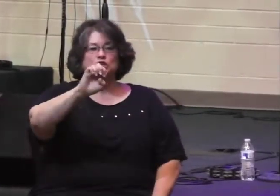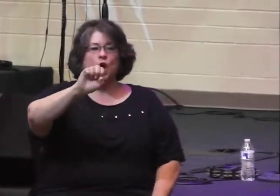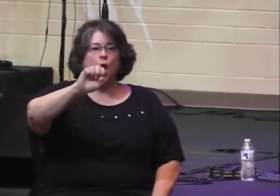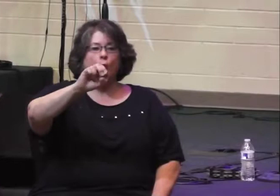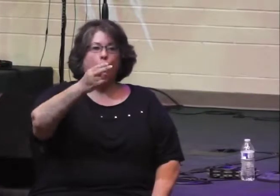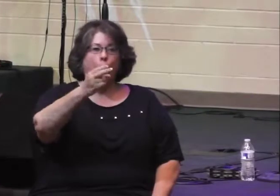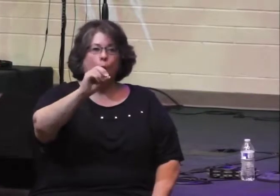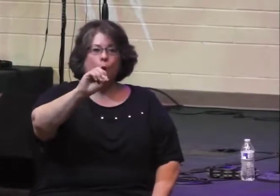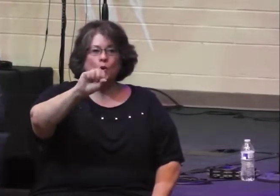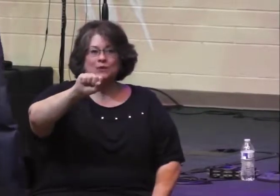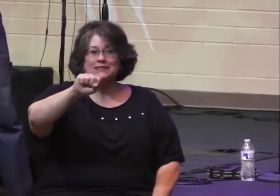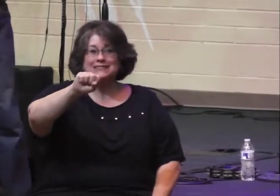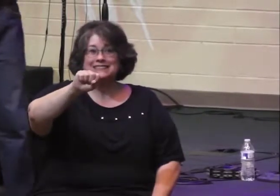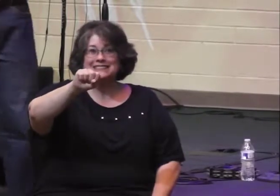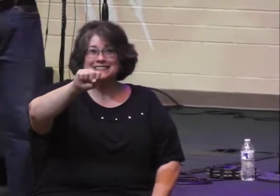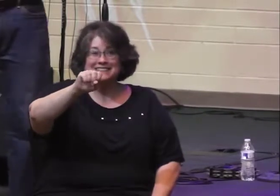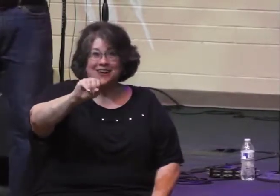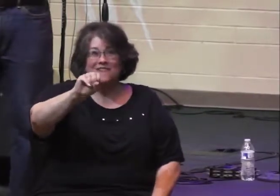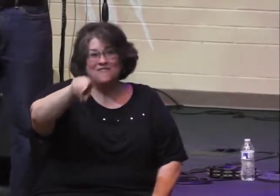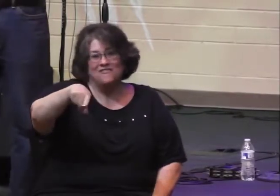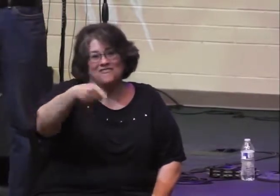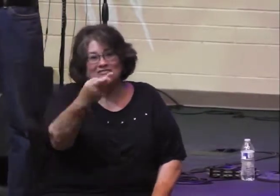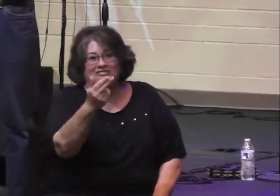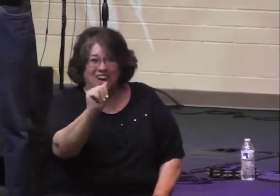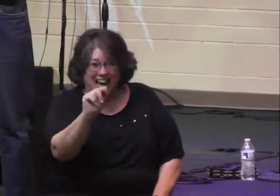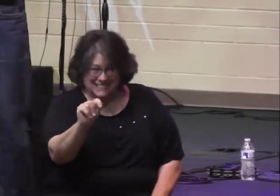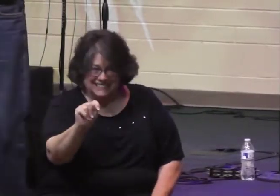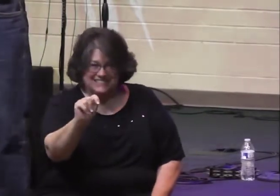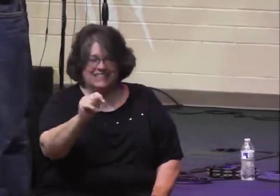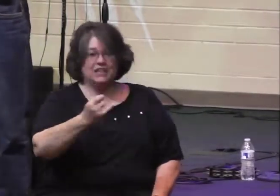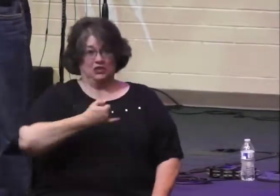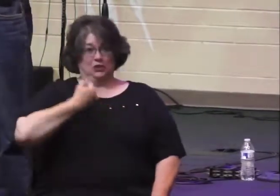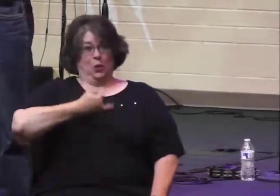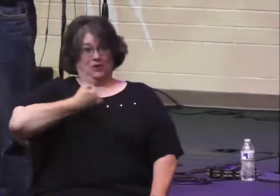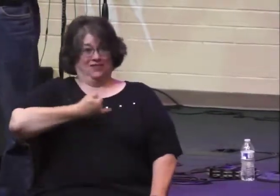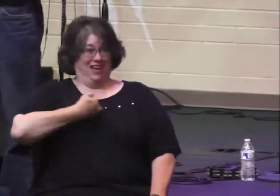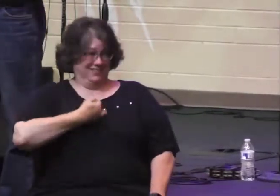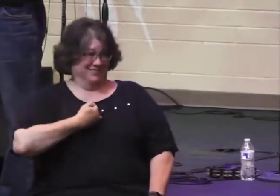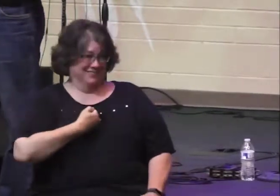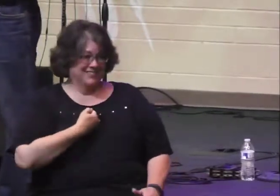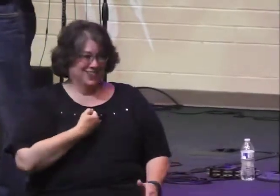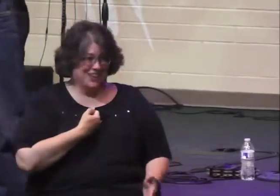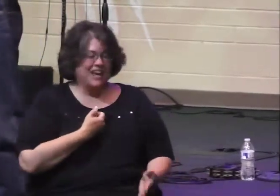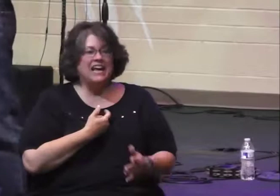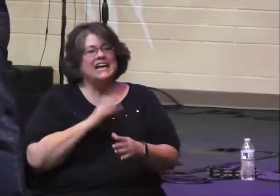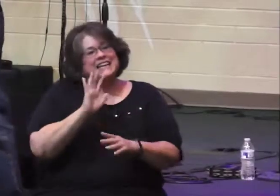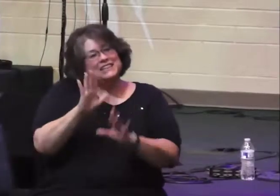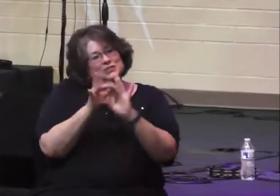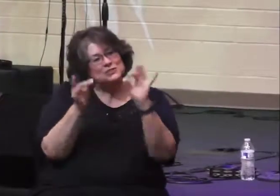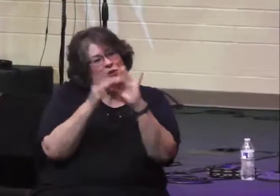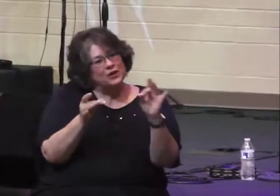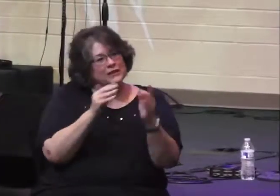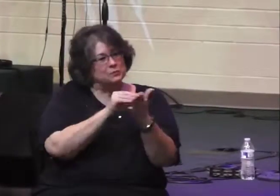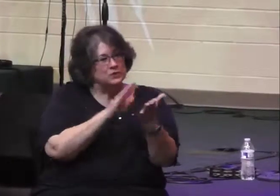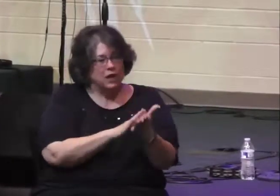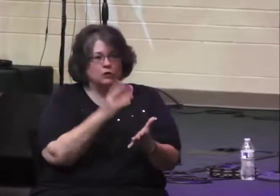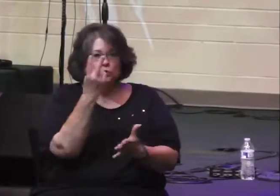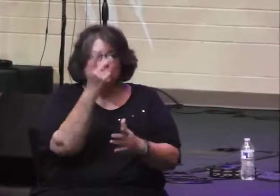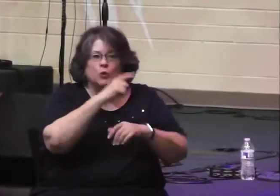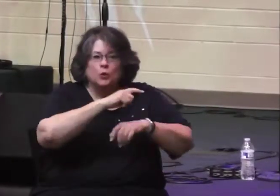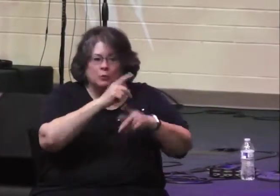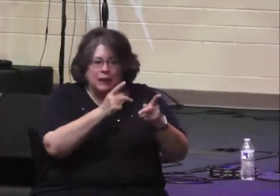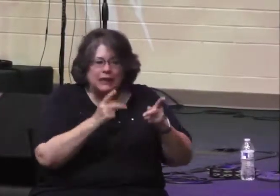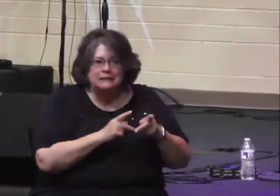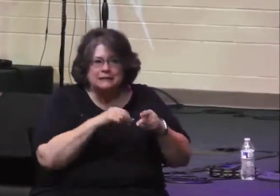King Jehoshaphat. And his story is recorded two places in the Bible, as you can see there, 2 Kings chapter